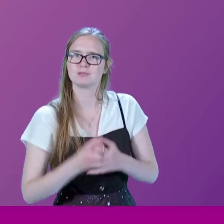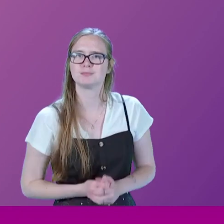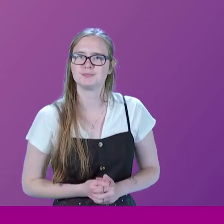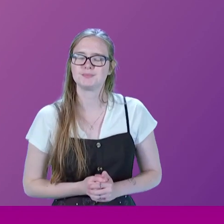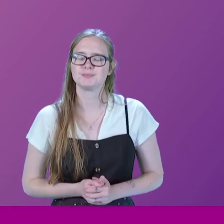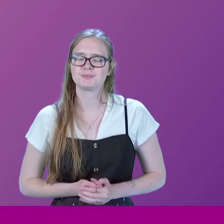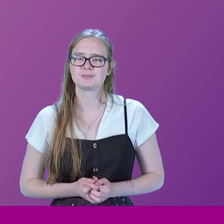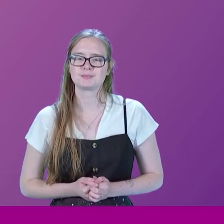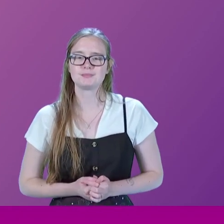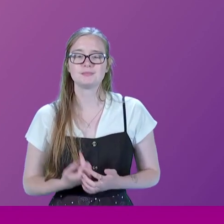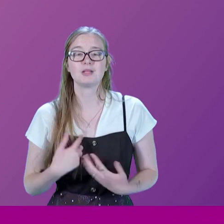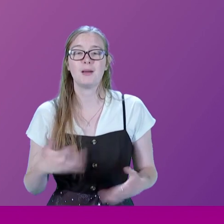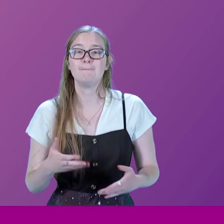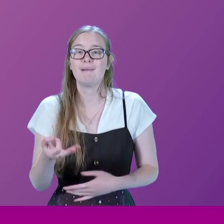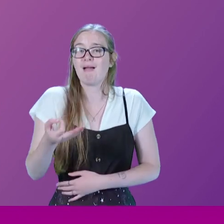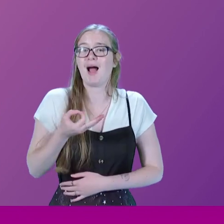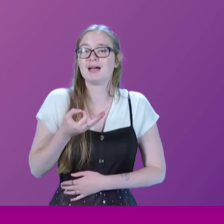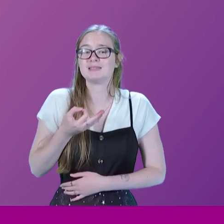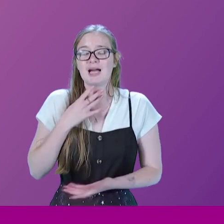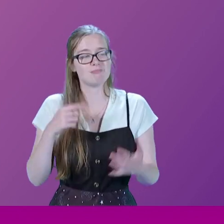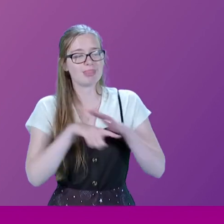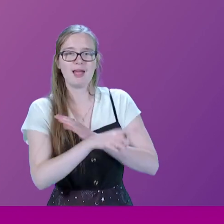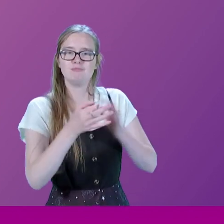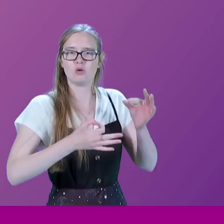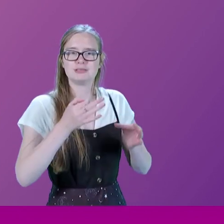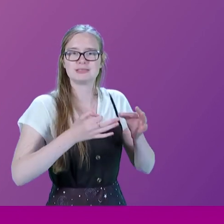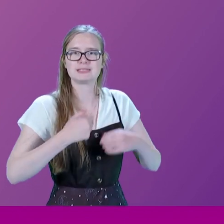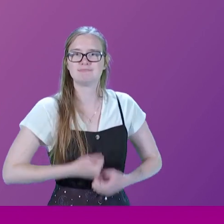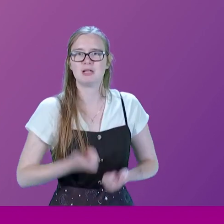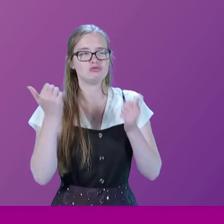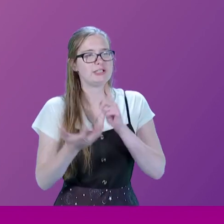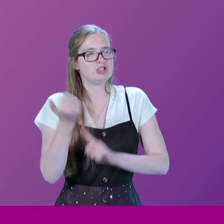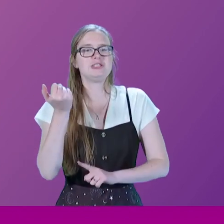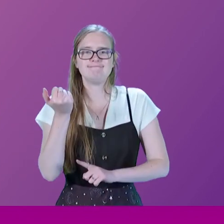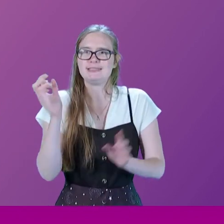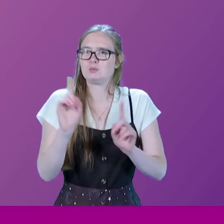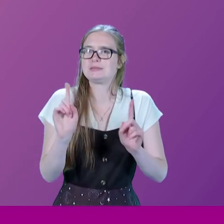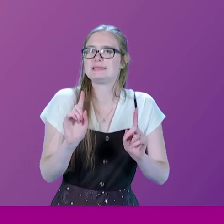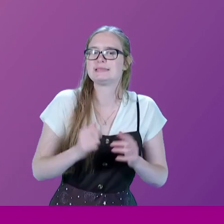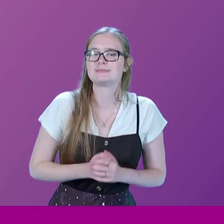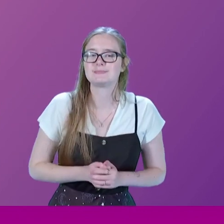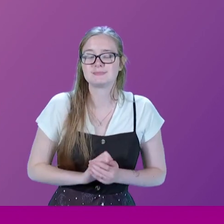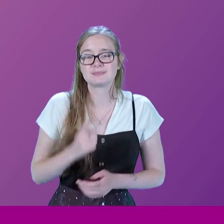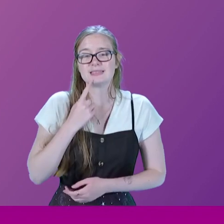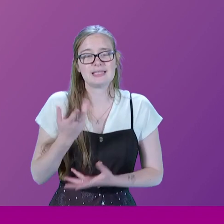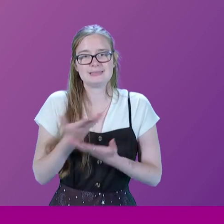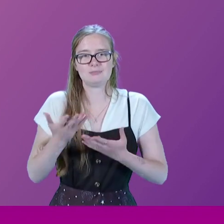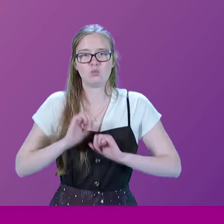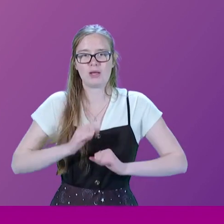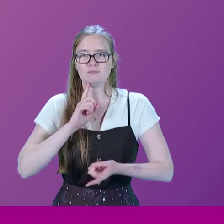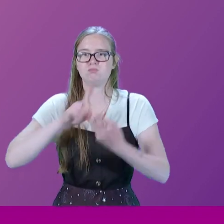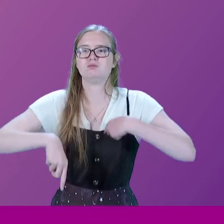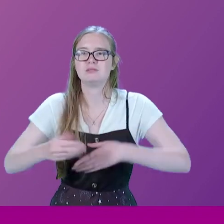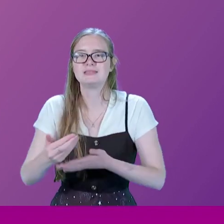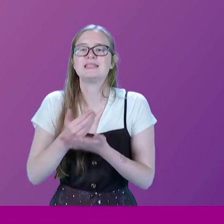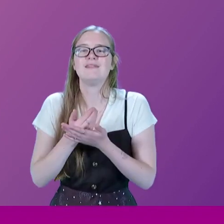when when I was asked some years after I'd left politics, what was my greatest achievement in politics? I said without hesitation, saving